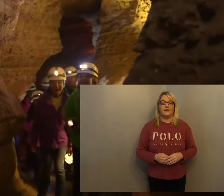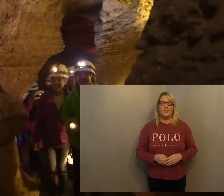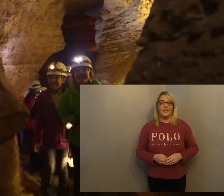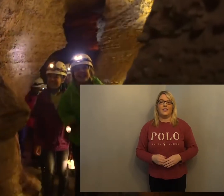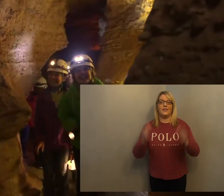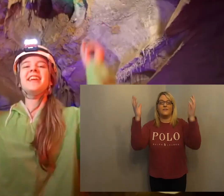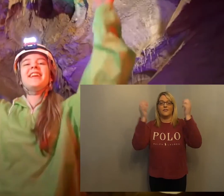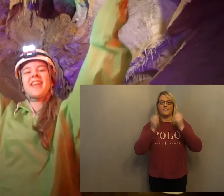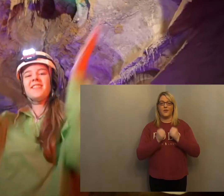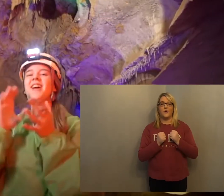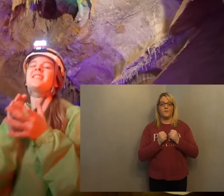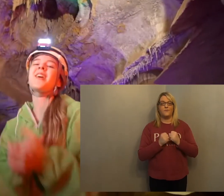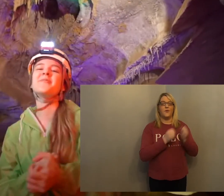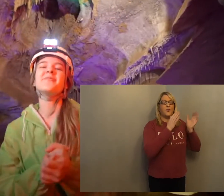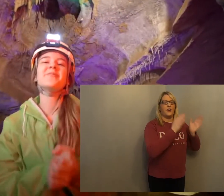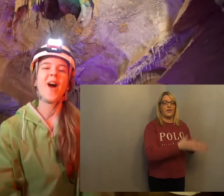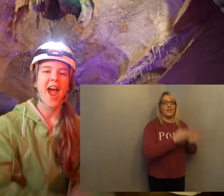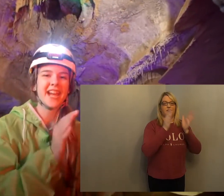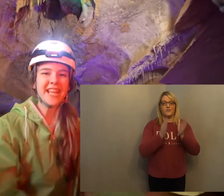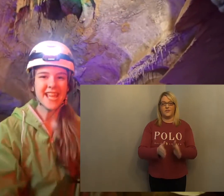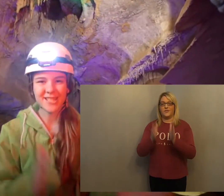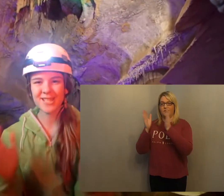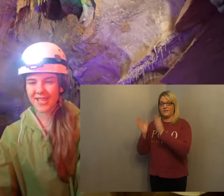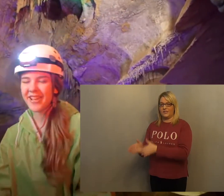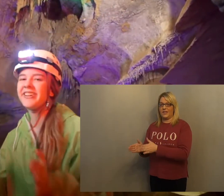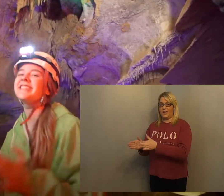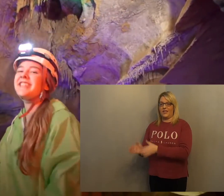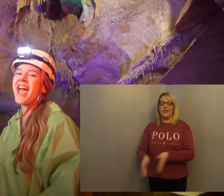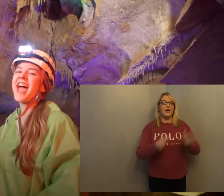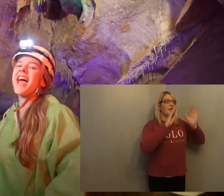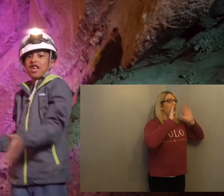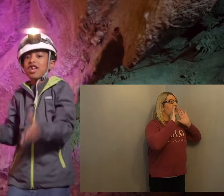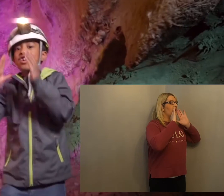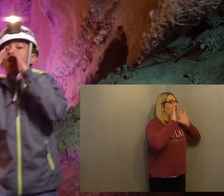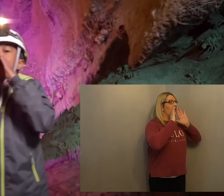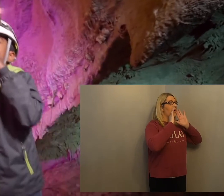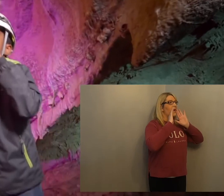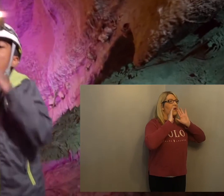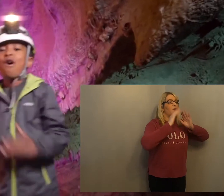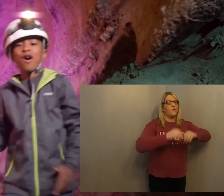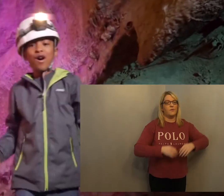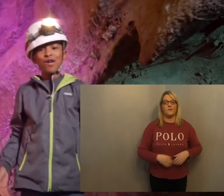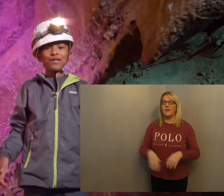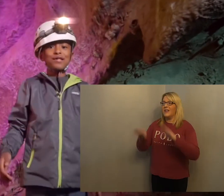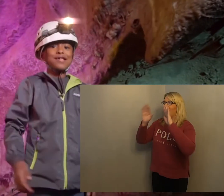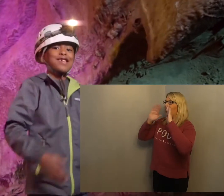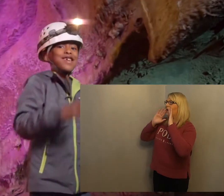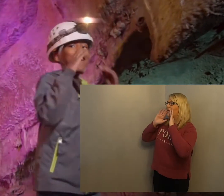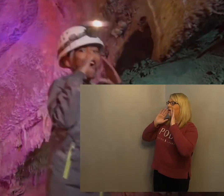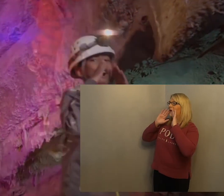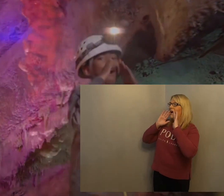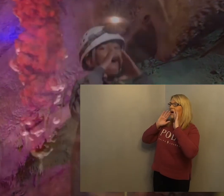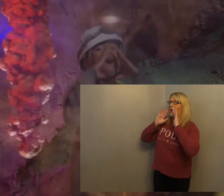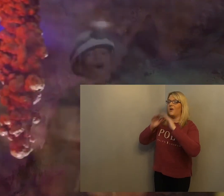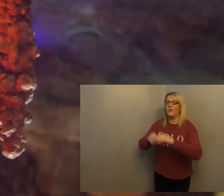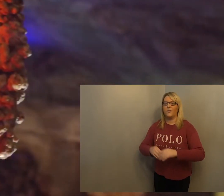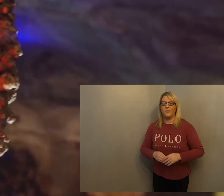He gives us hope for each new day. Oh, oh, oh. Oh, oh, oh.